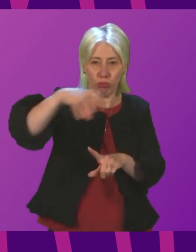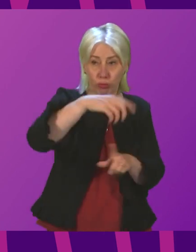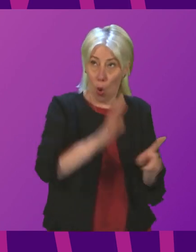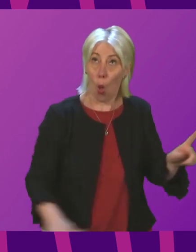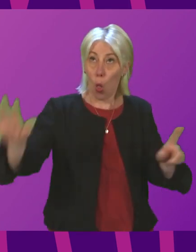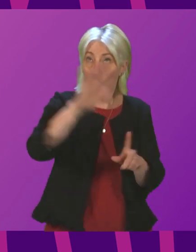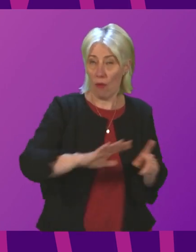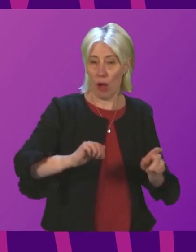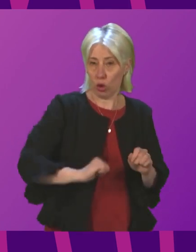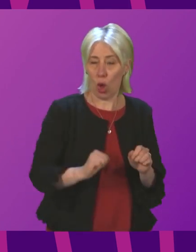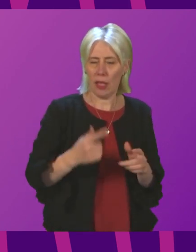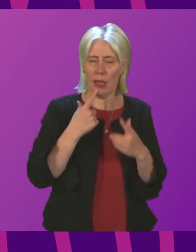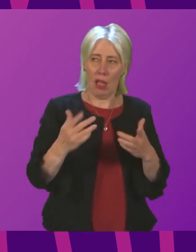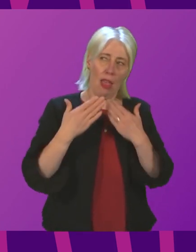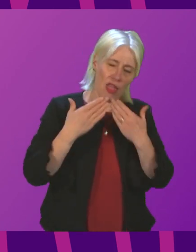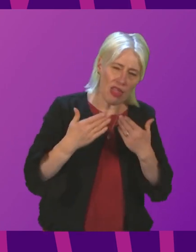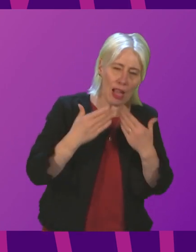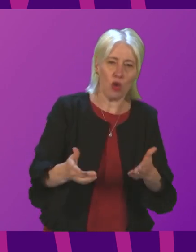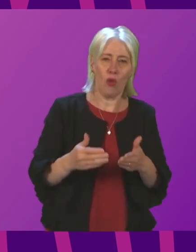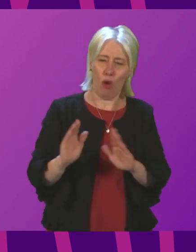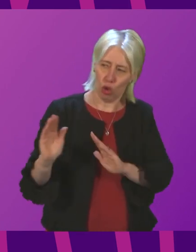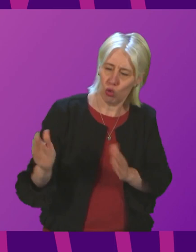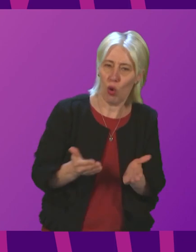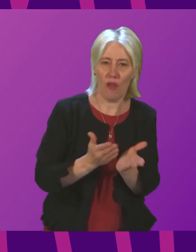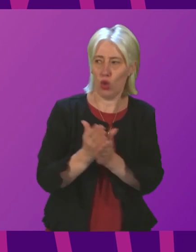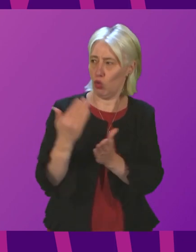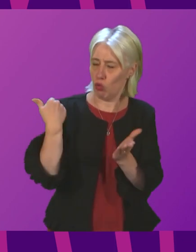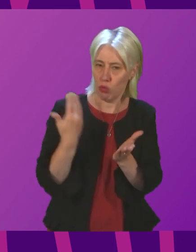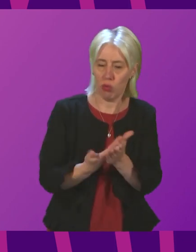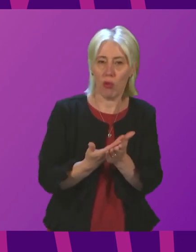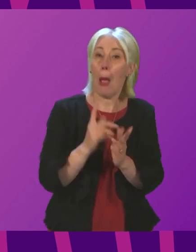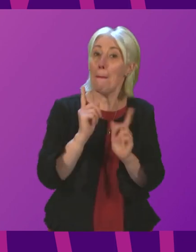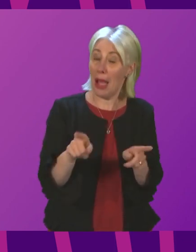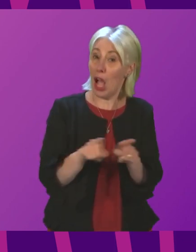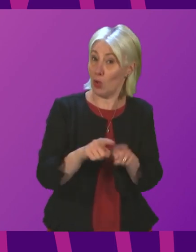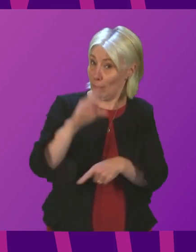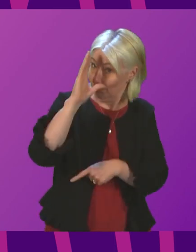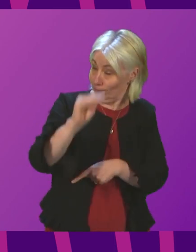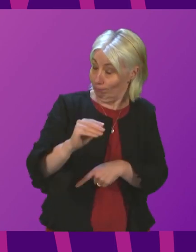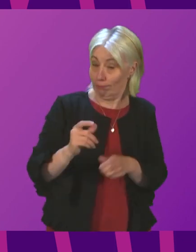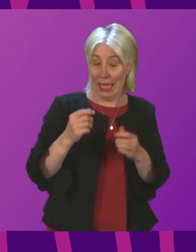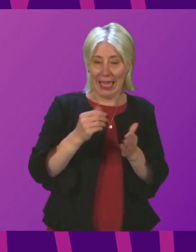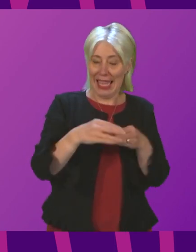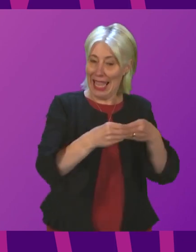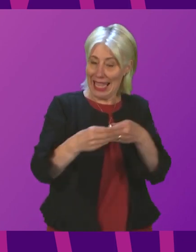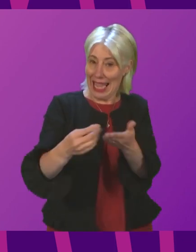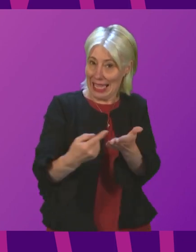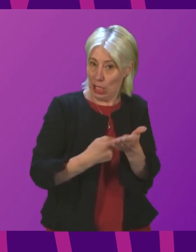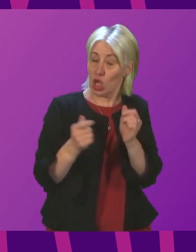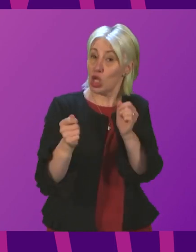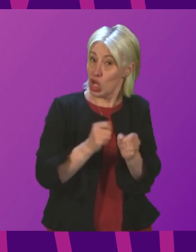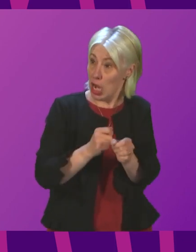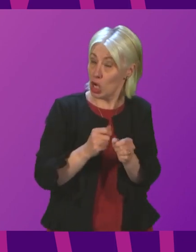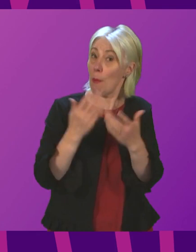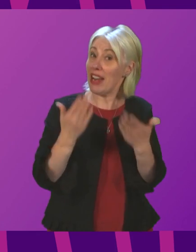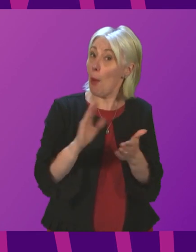course, thanking them for their incredible service throughout the course of the pandemic. But saying in black and white that our expectation is, with the change in guidance, that we would expect to see an increase in